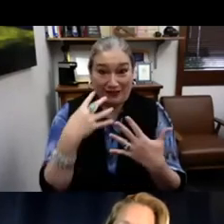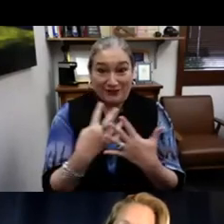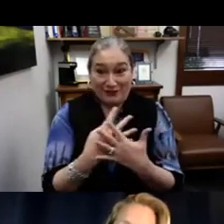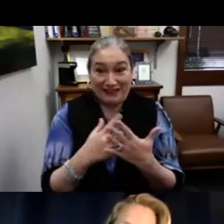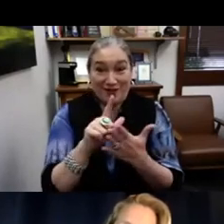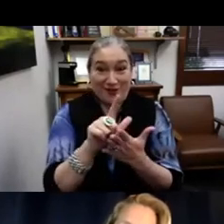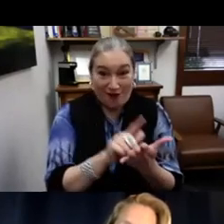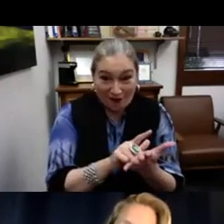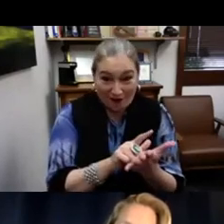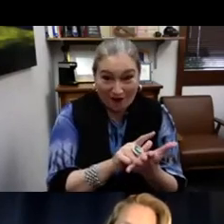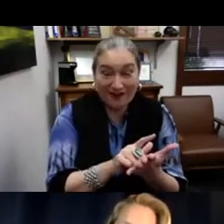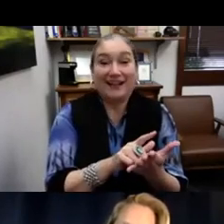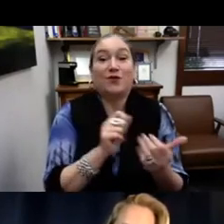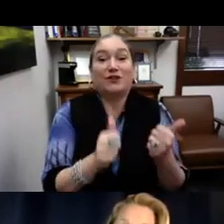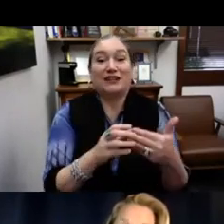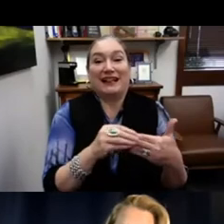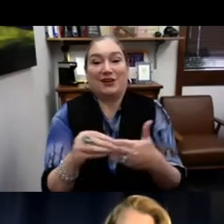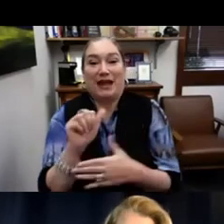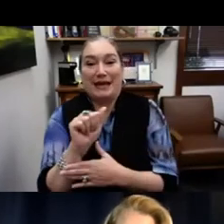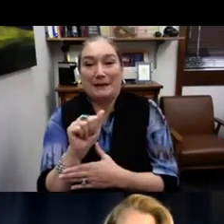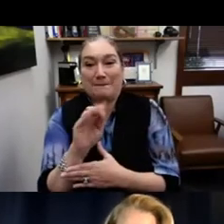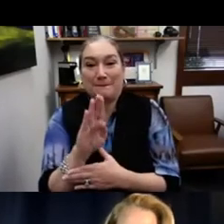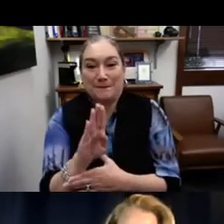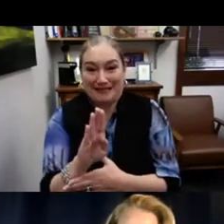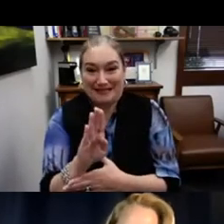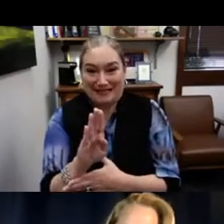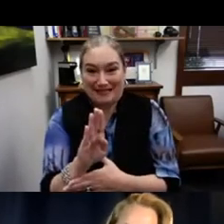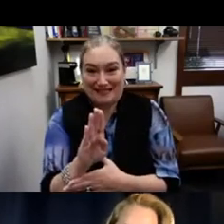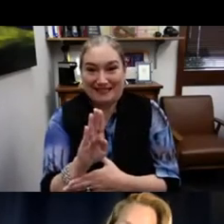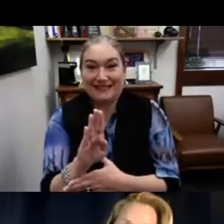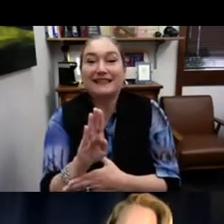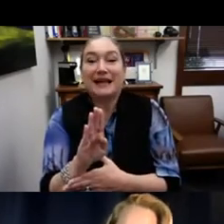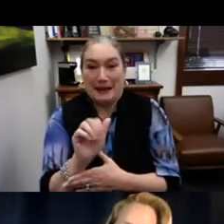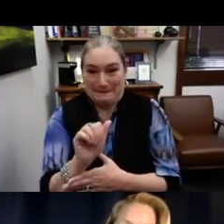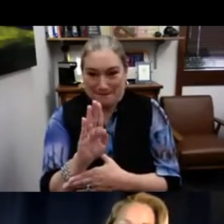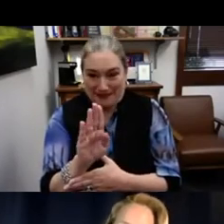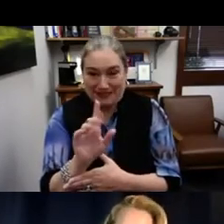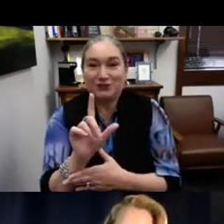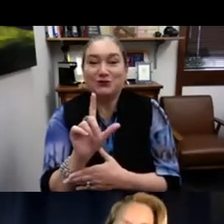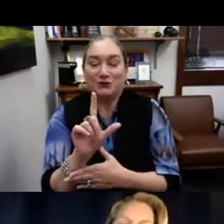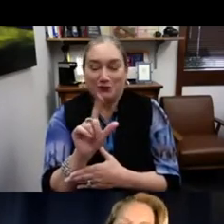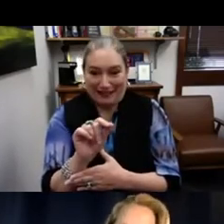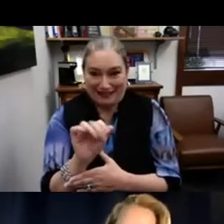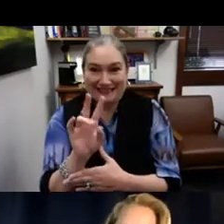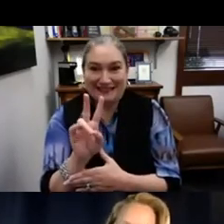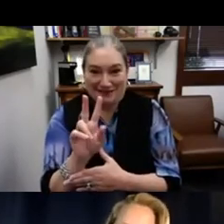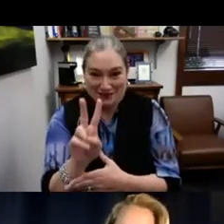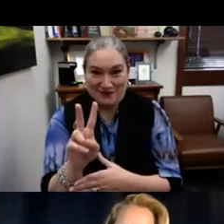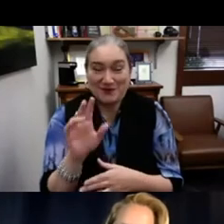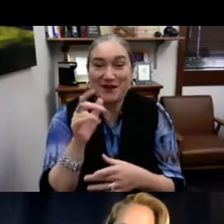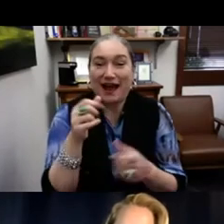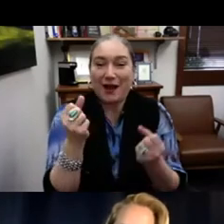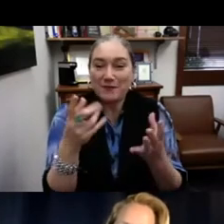California Universal Newborn Hearing Screening Law and AB